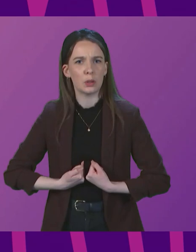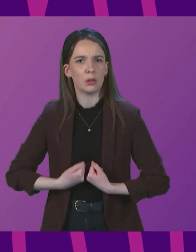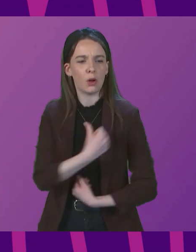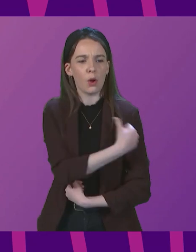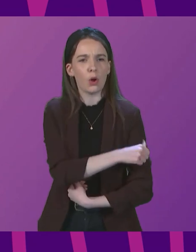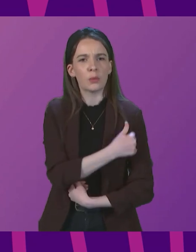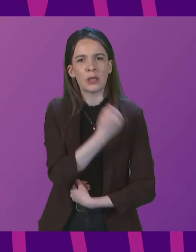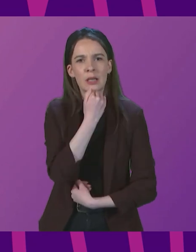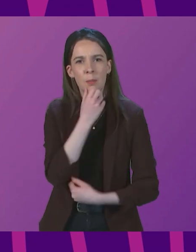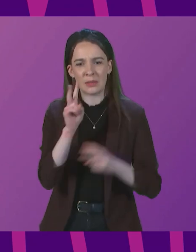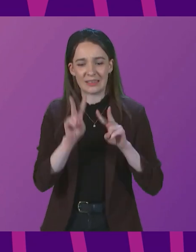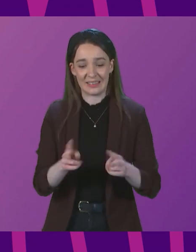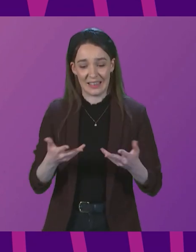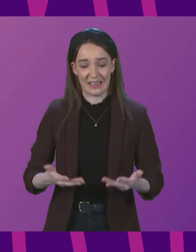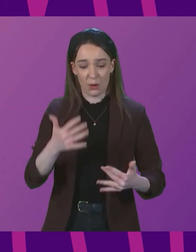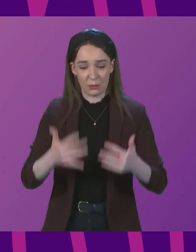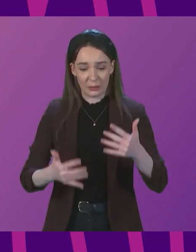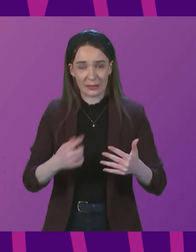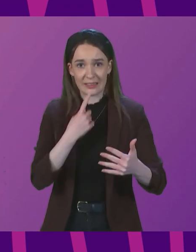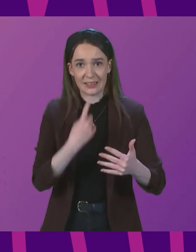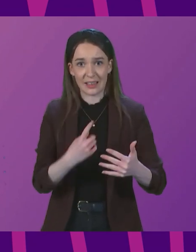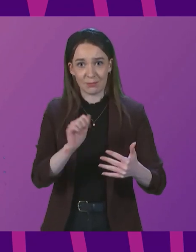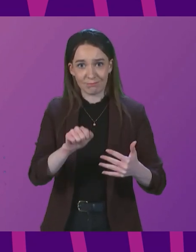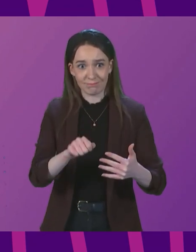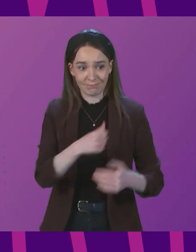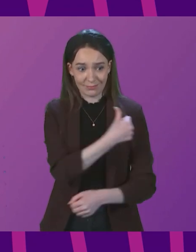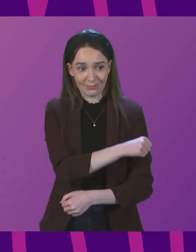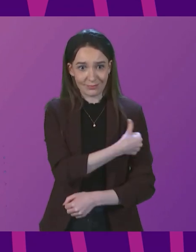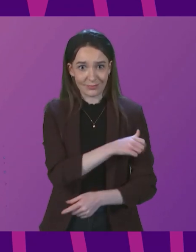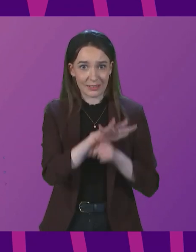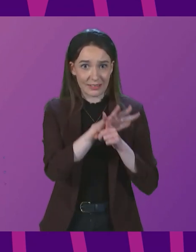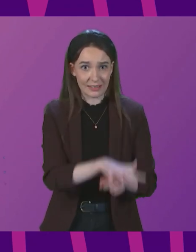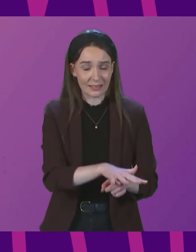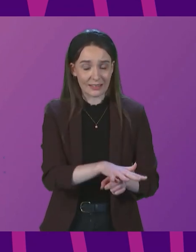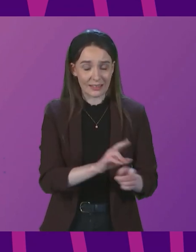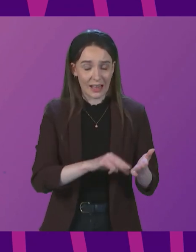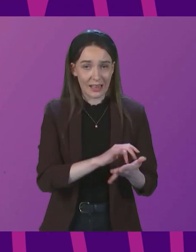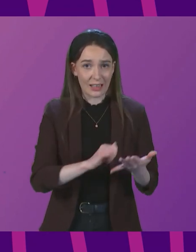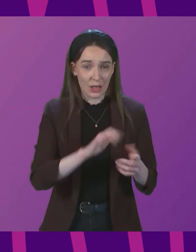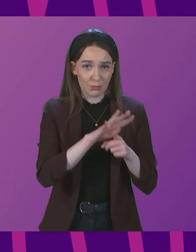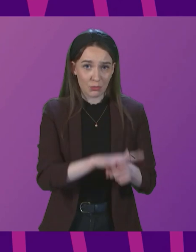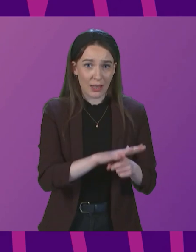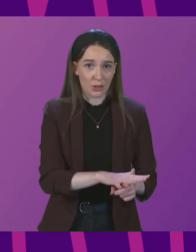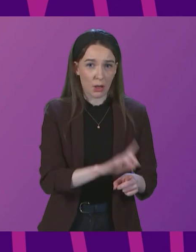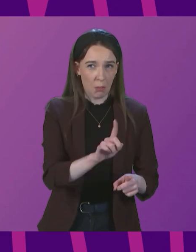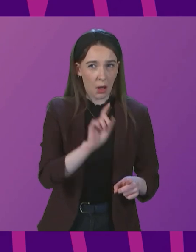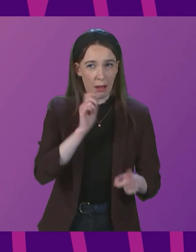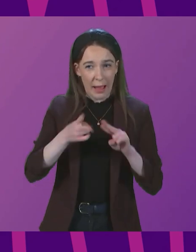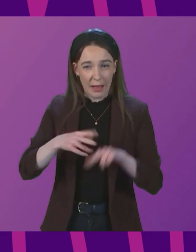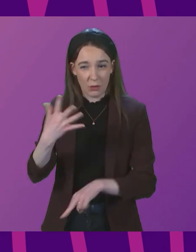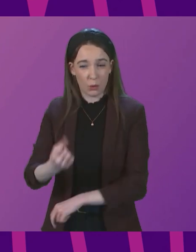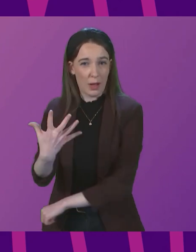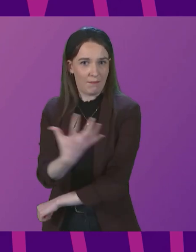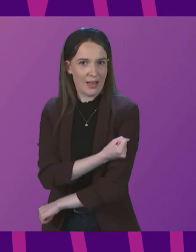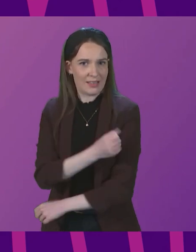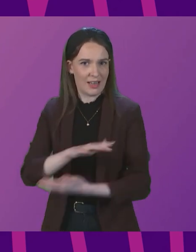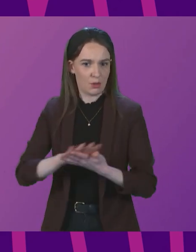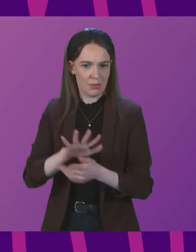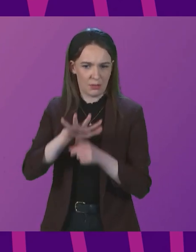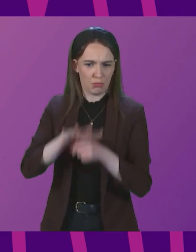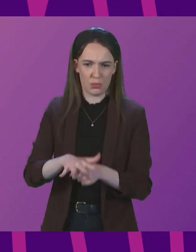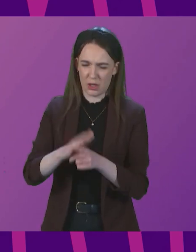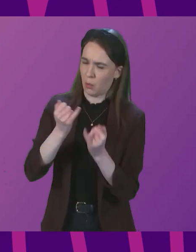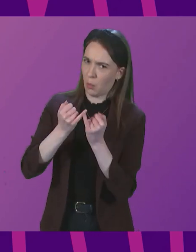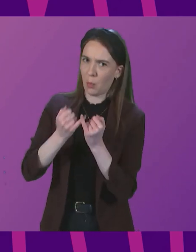right now, although they are putting a severe pressure on the Health Service, would be much, much higher but for vaccination. And because of vaccination, the